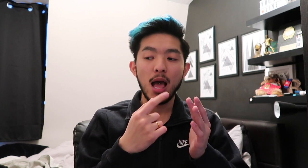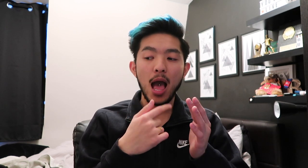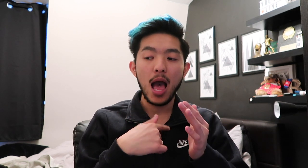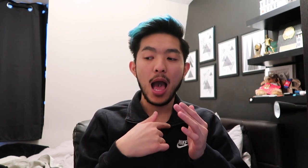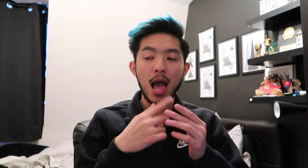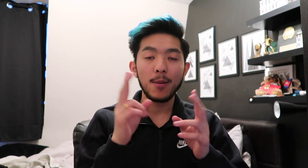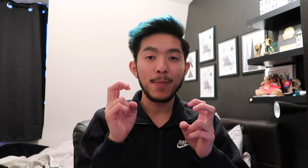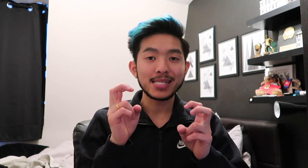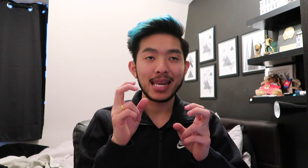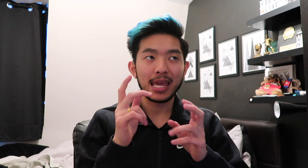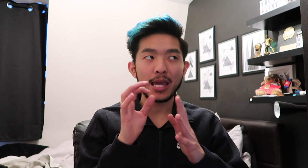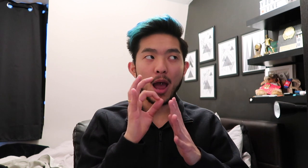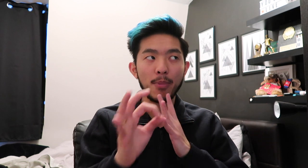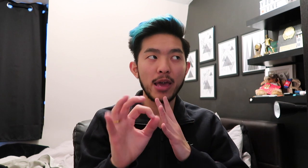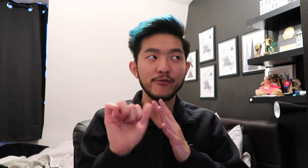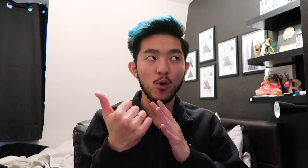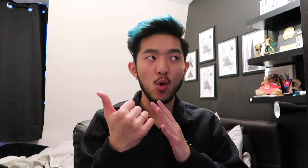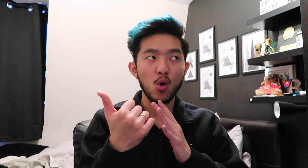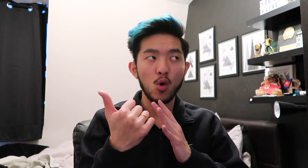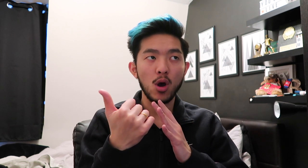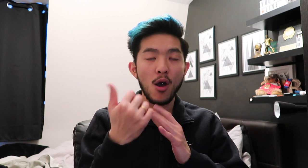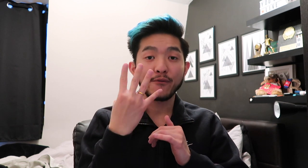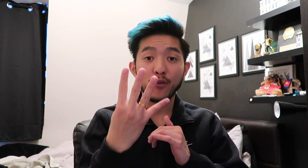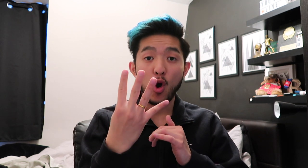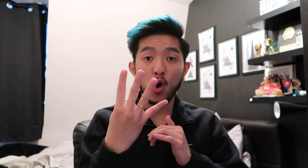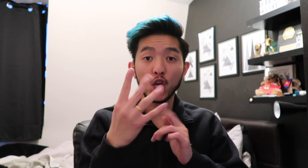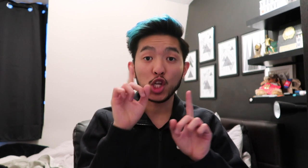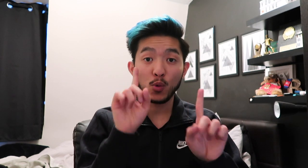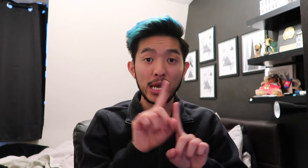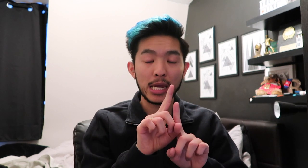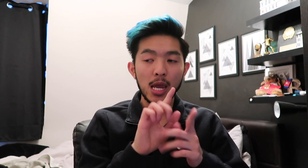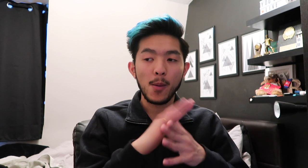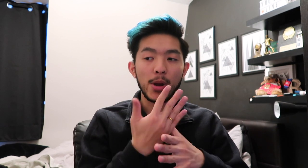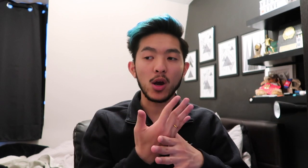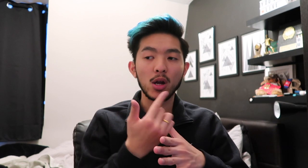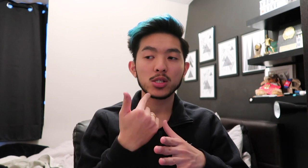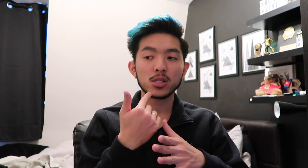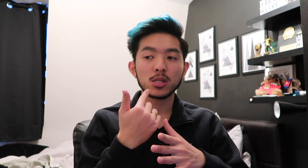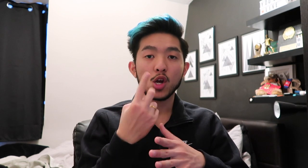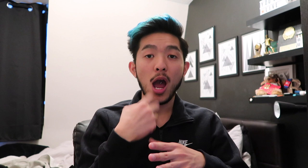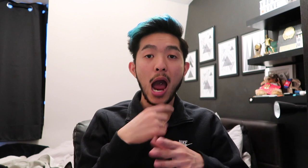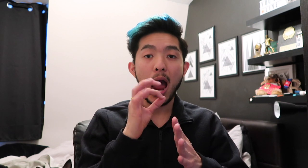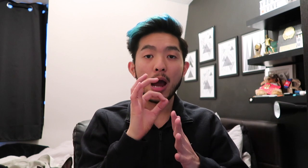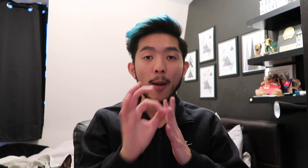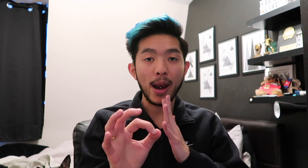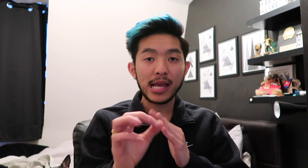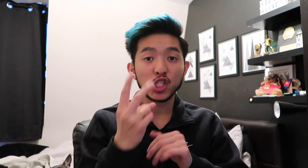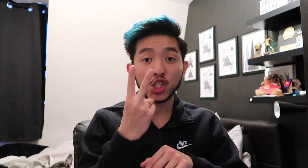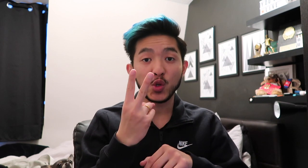I'm basically applying for 2Ks because I'm applying for